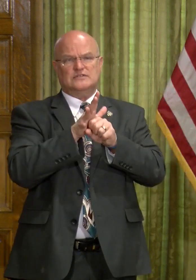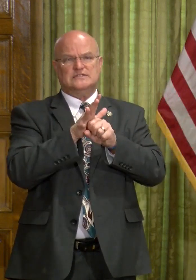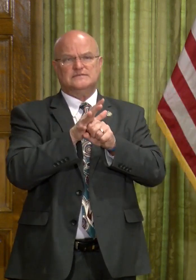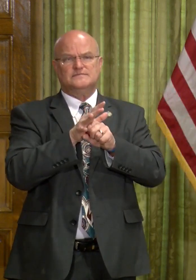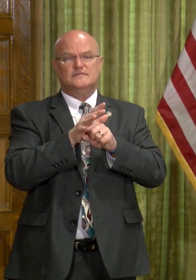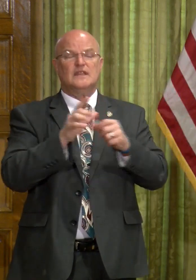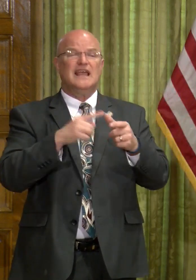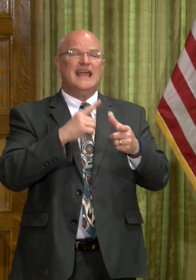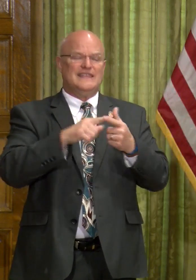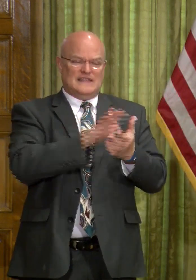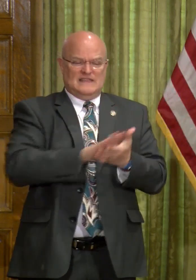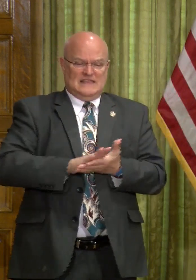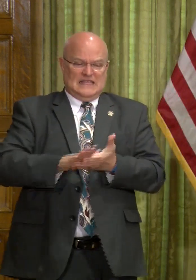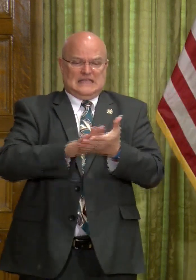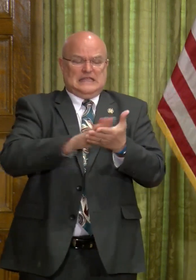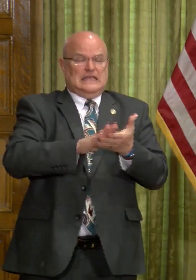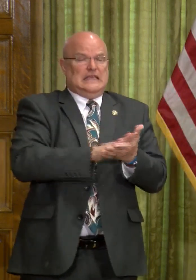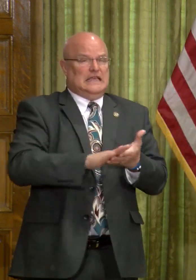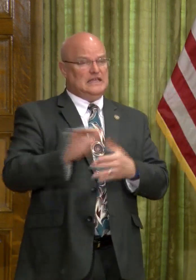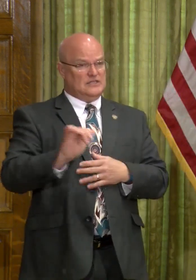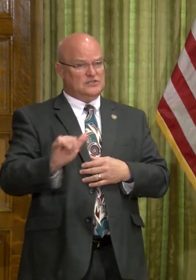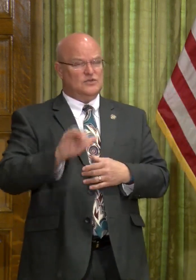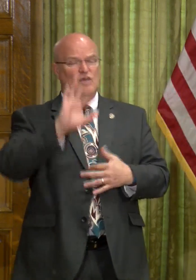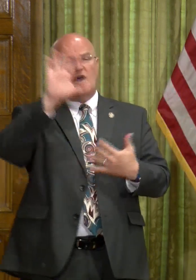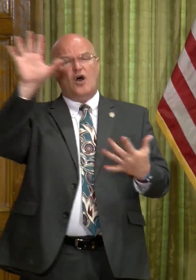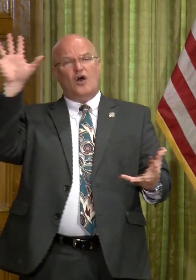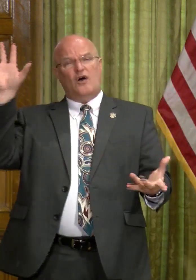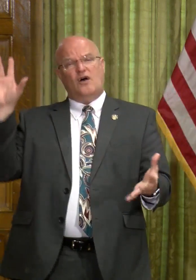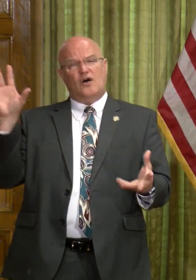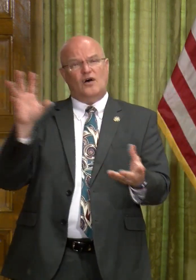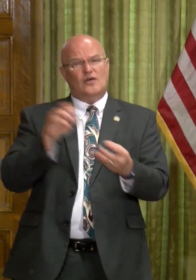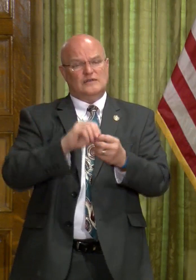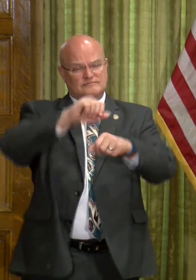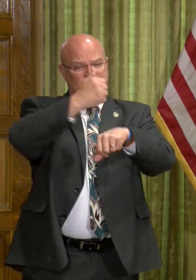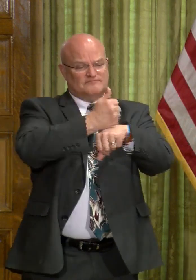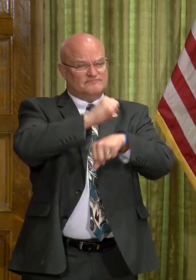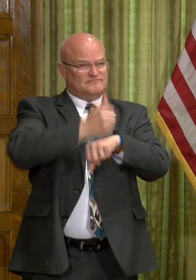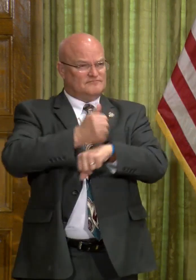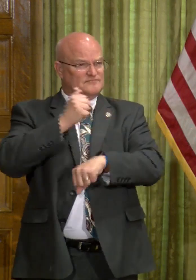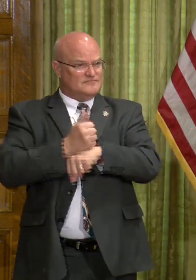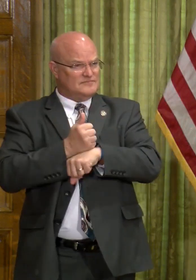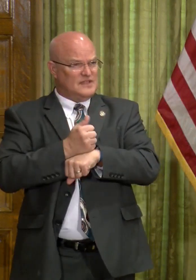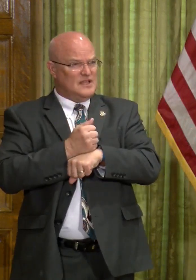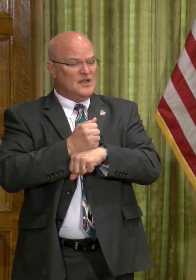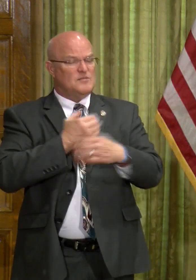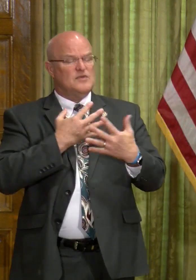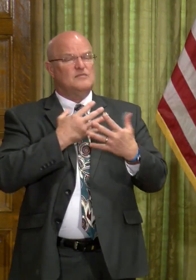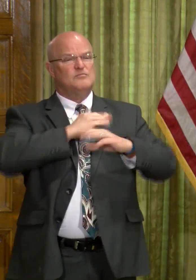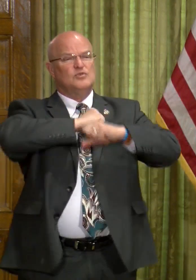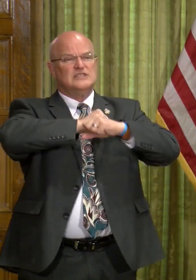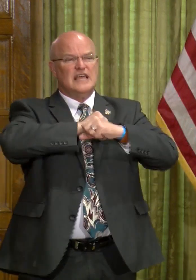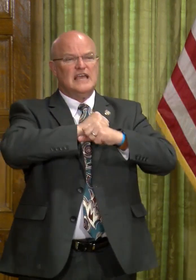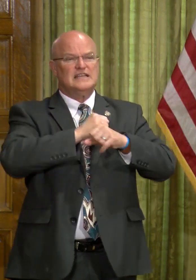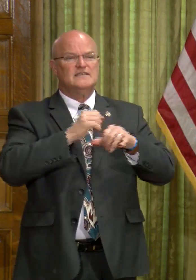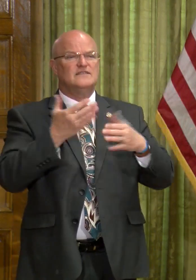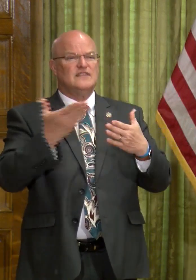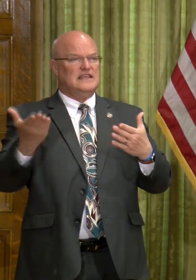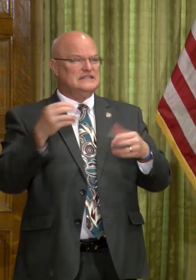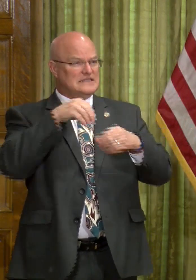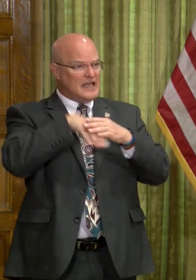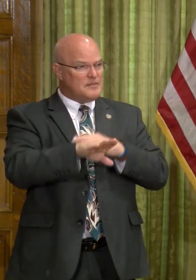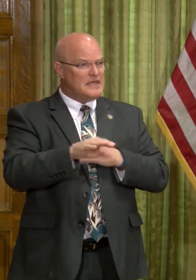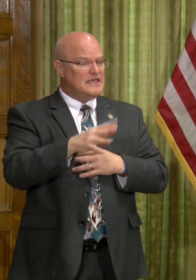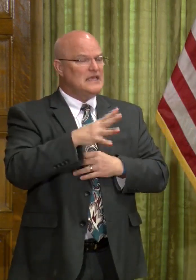And then it's the cleaning aspect of it as well. So all those things have been put into place, put in those protective measures that come in,